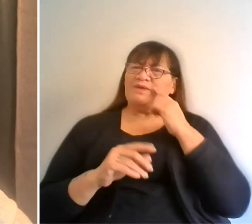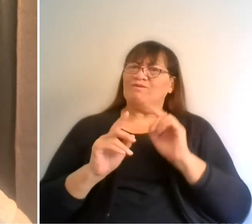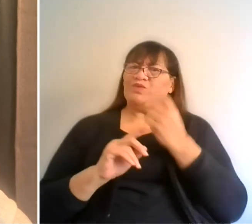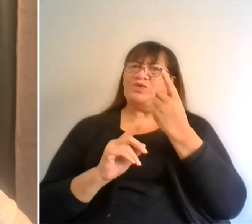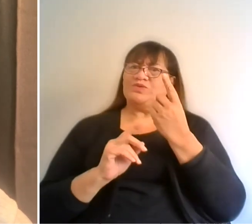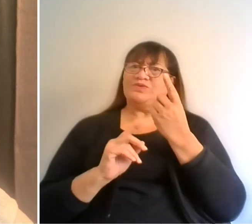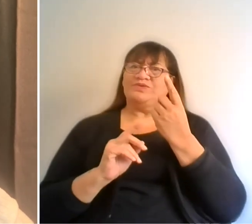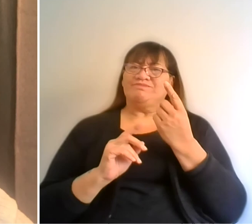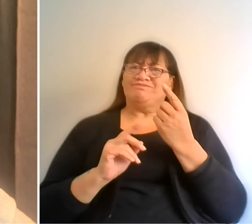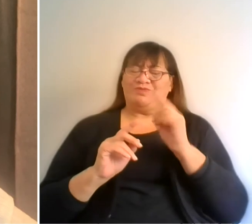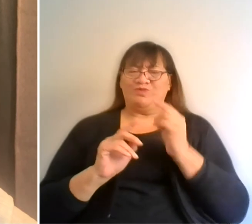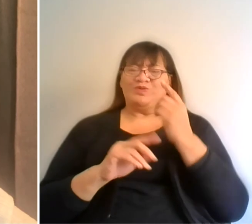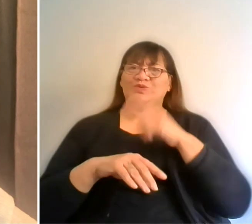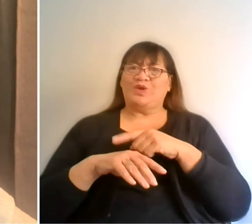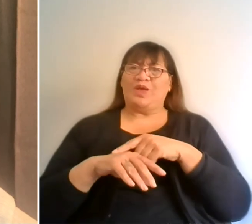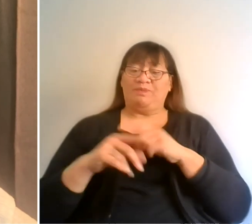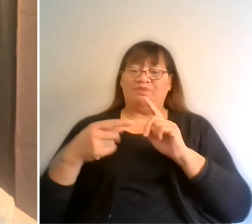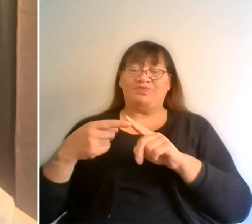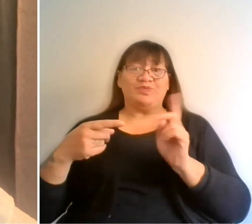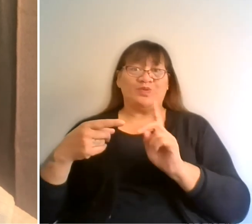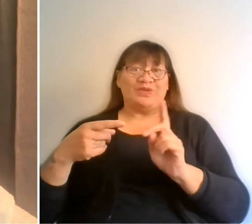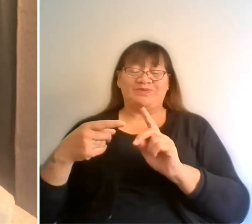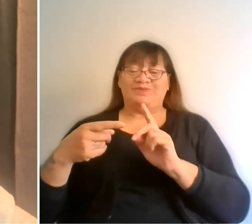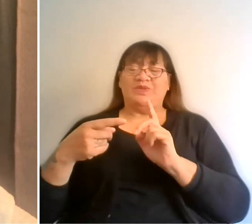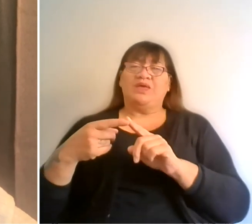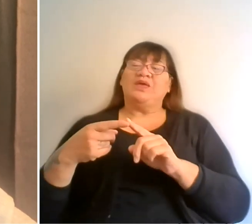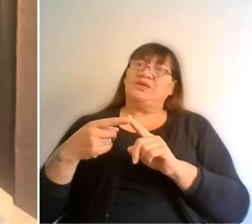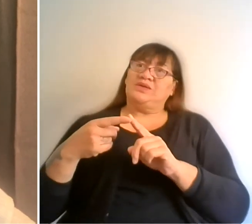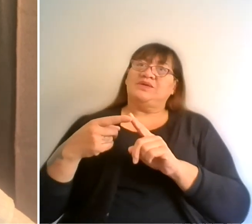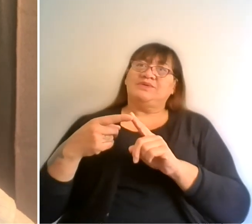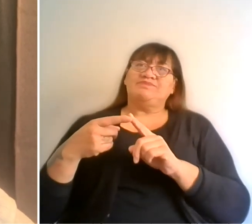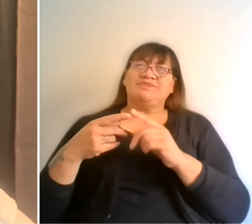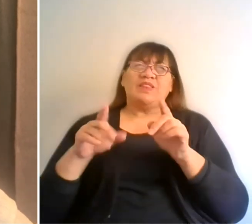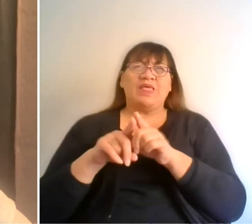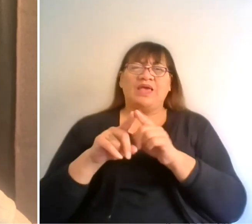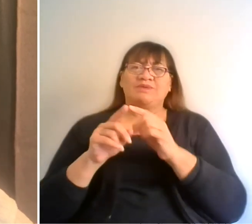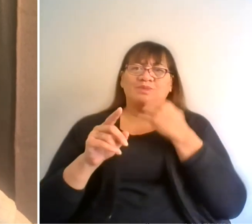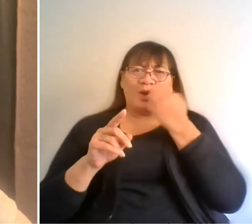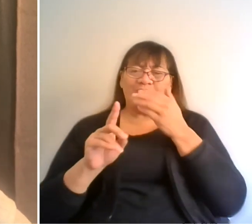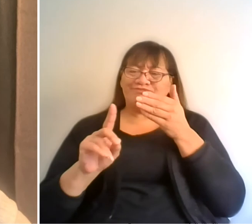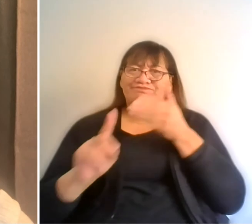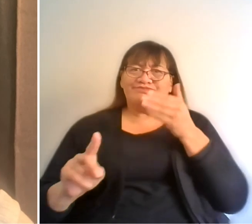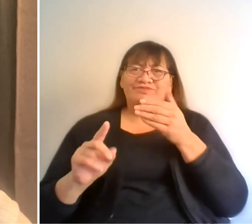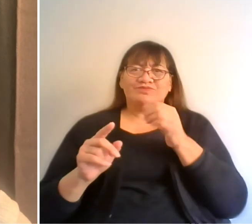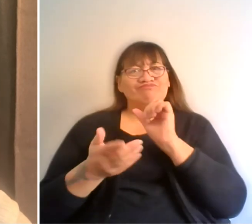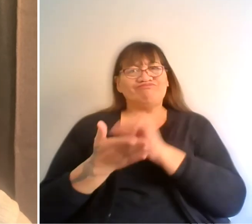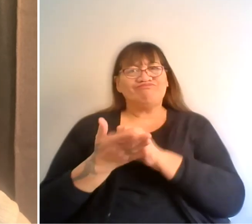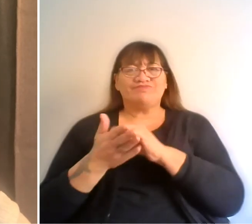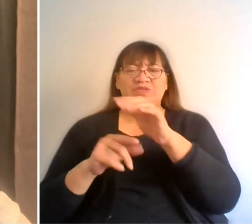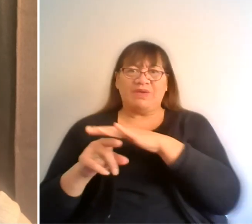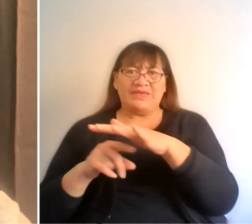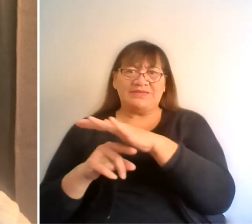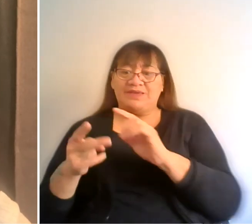we've had a culturally relevant space that is also